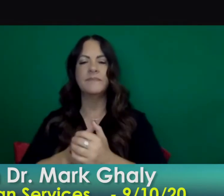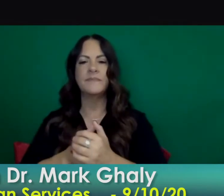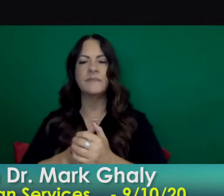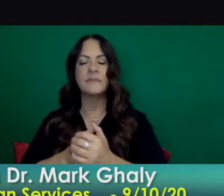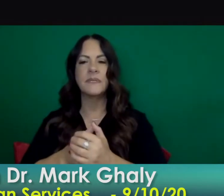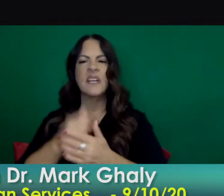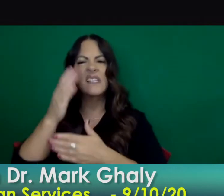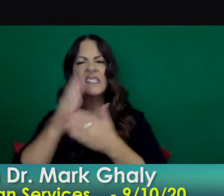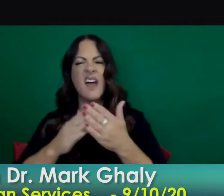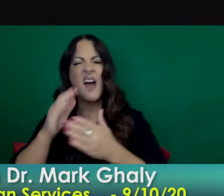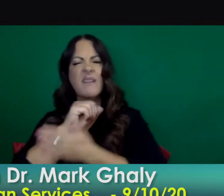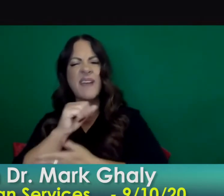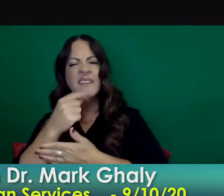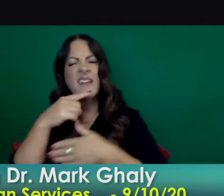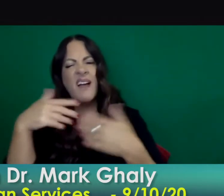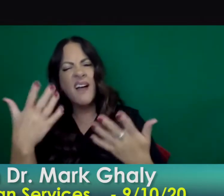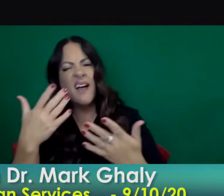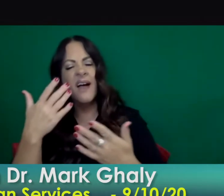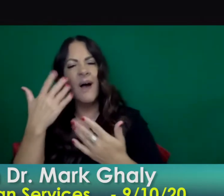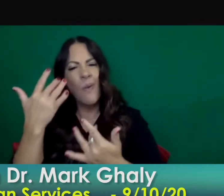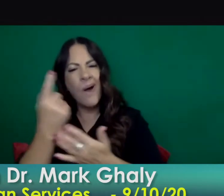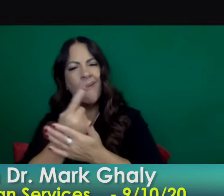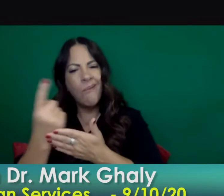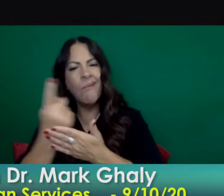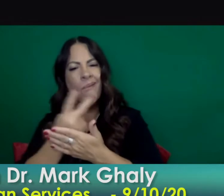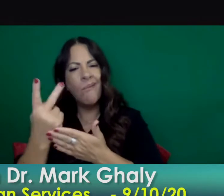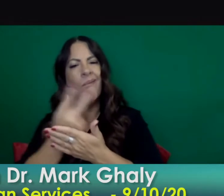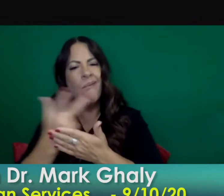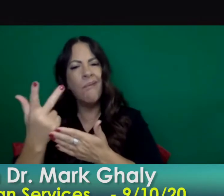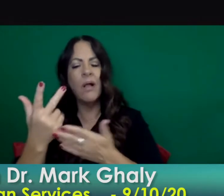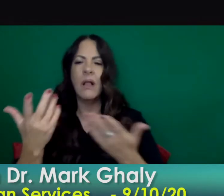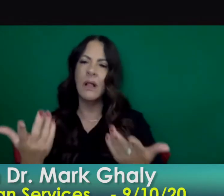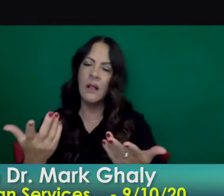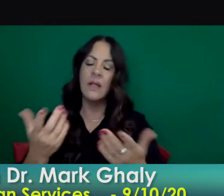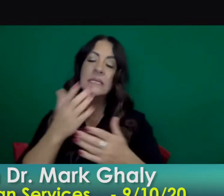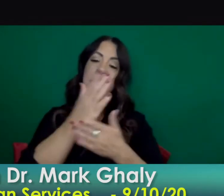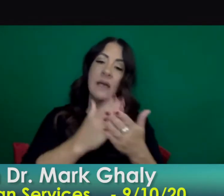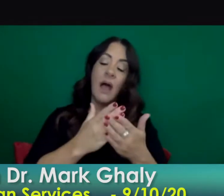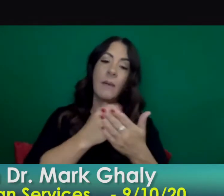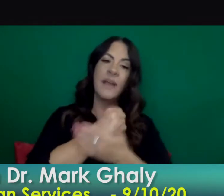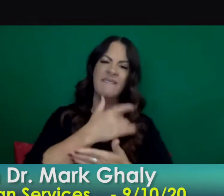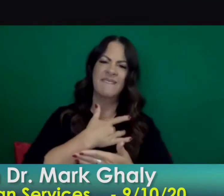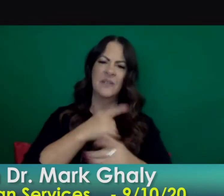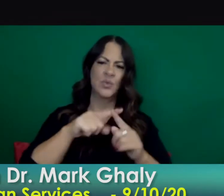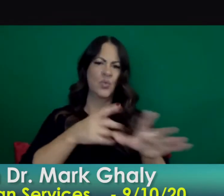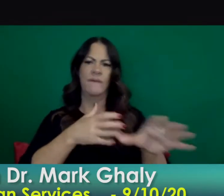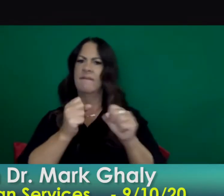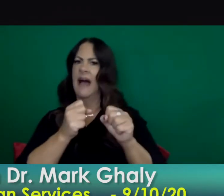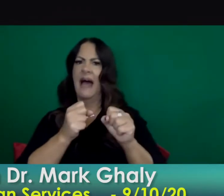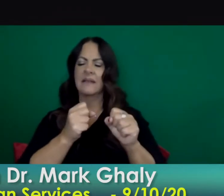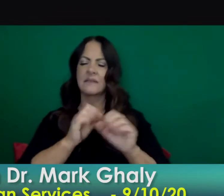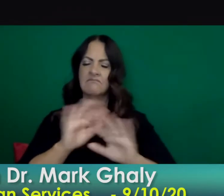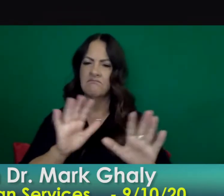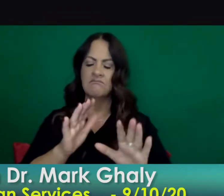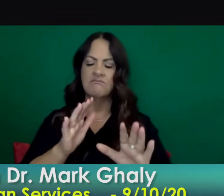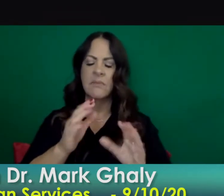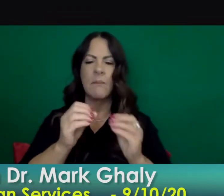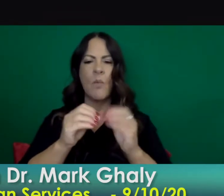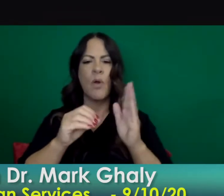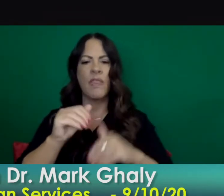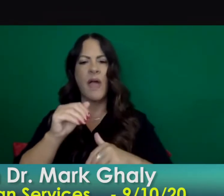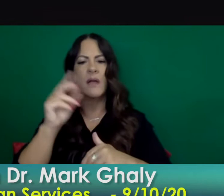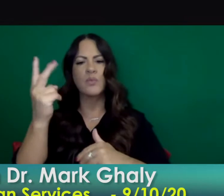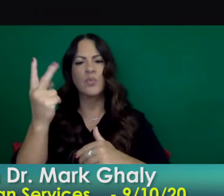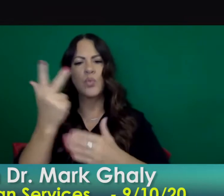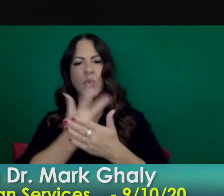faster others who say you know are you sure this isn't too fast so we're working through all of those conversations taking that feedback but so